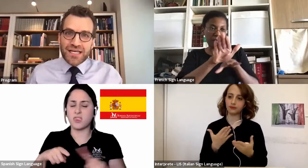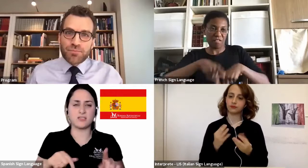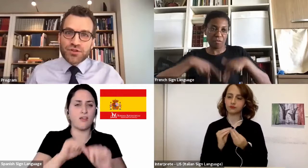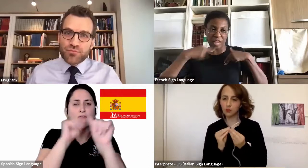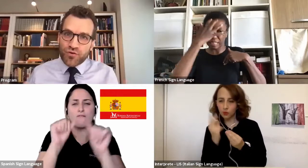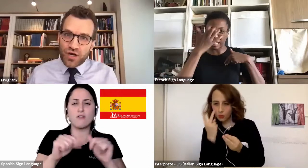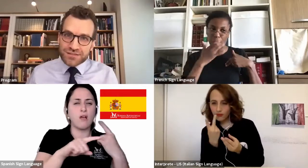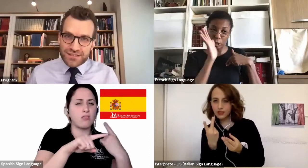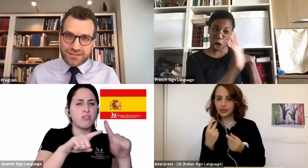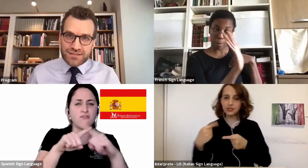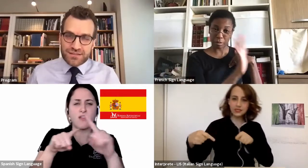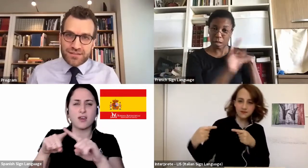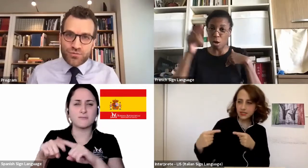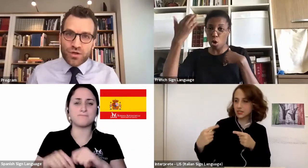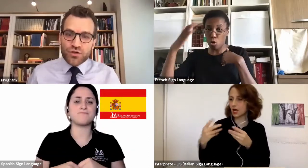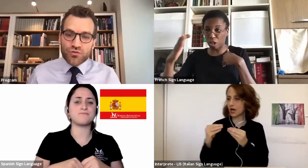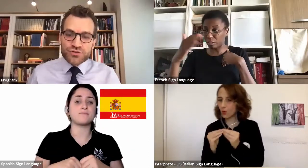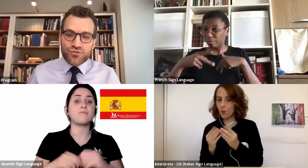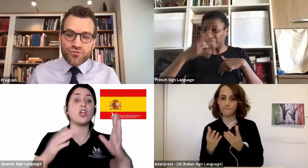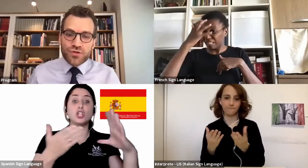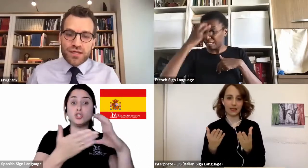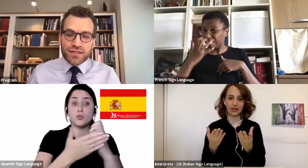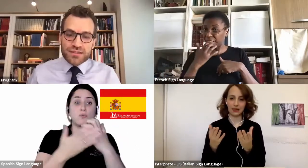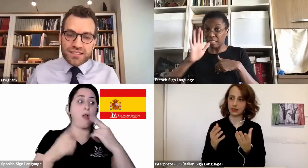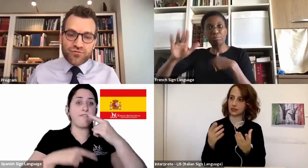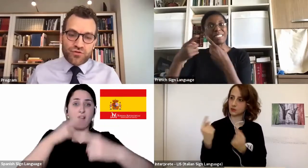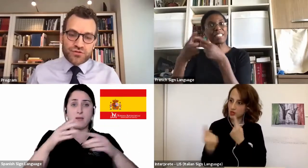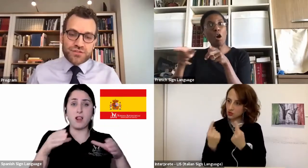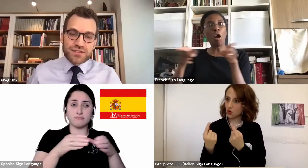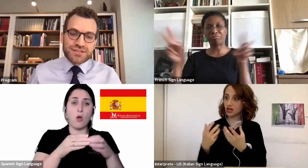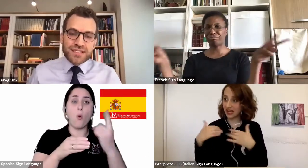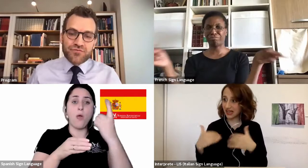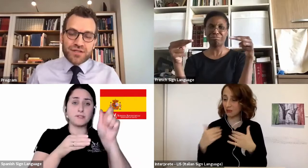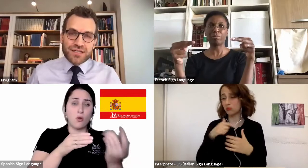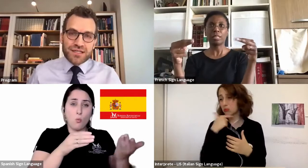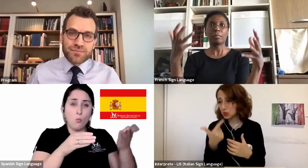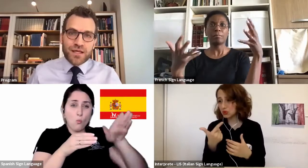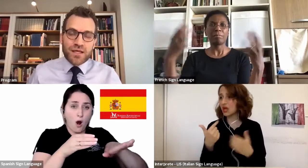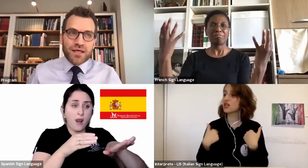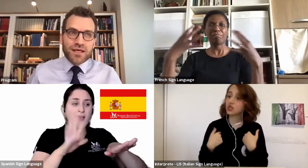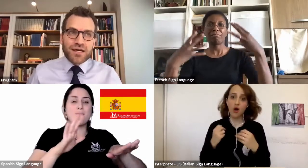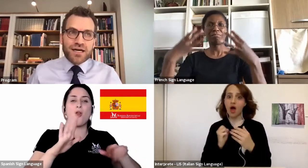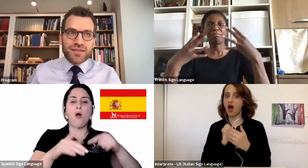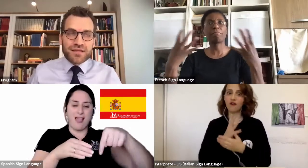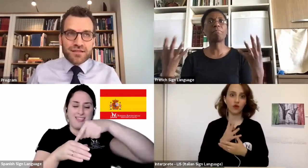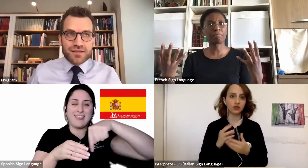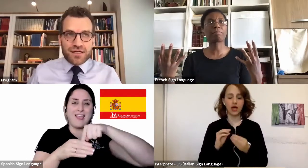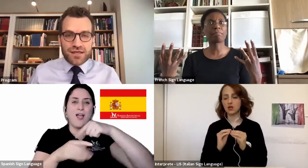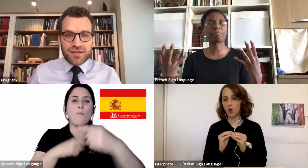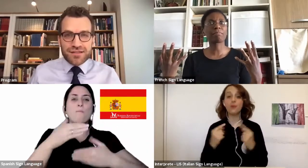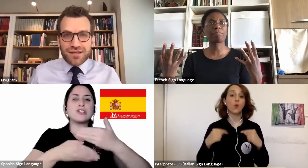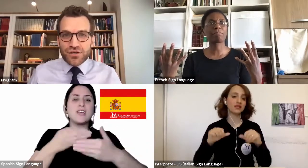But the process one goes through differs significantly. I think